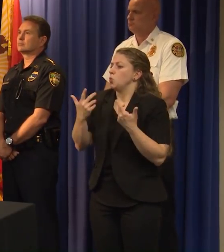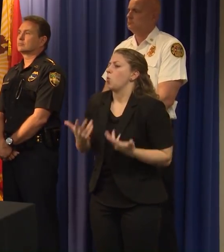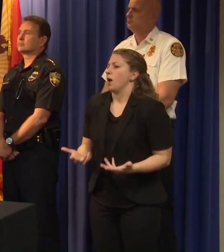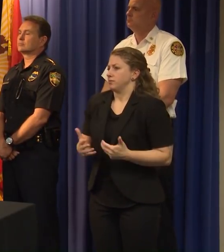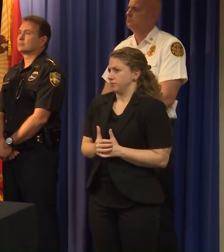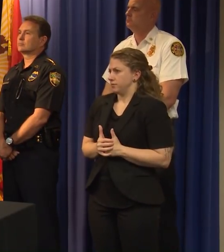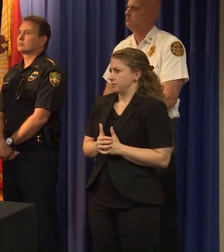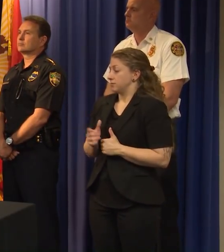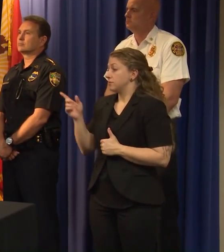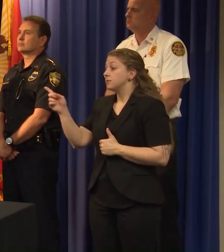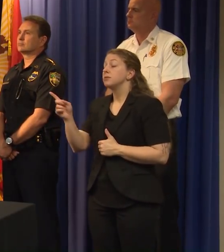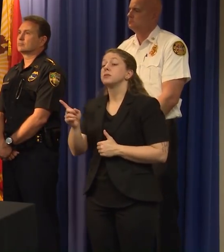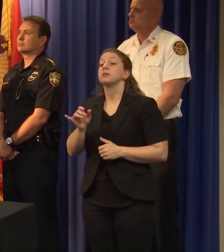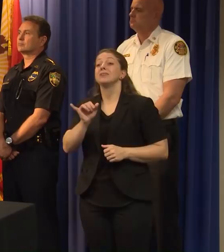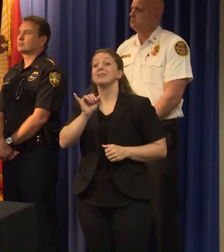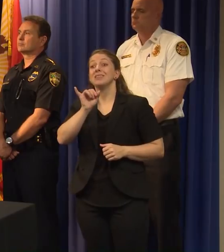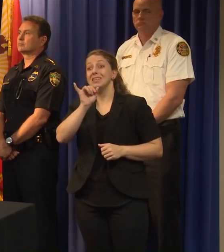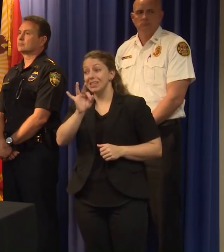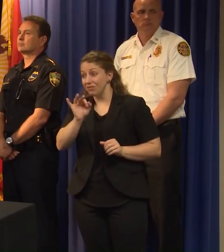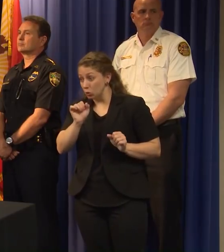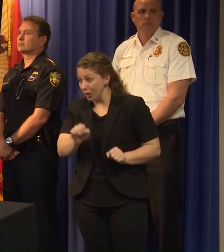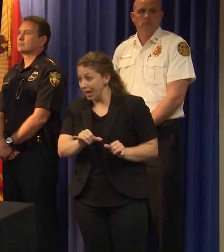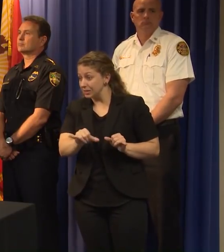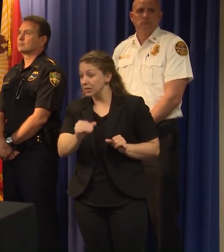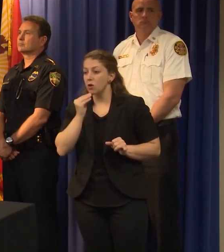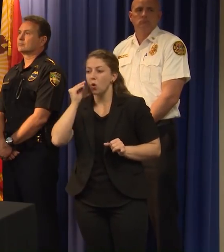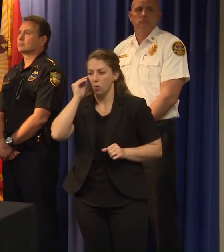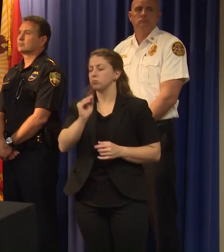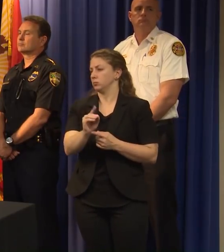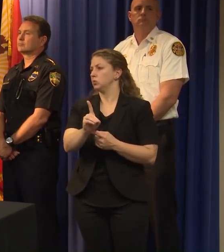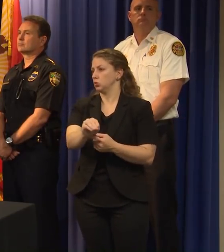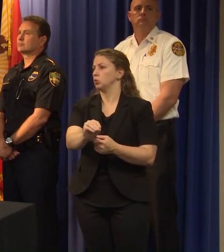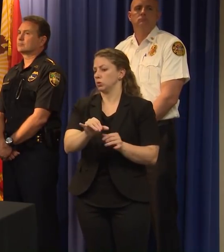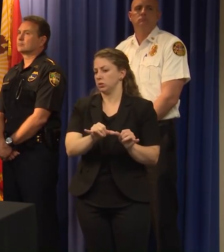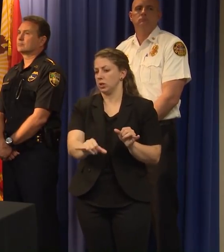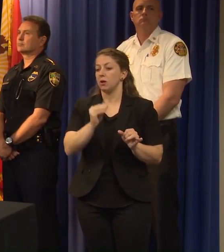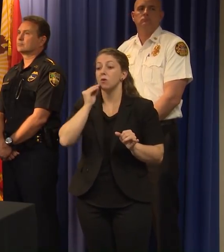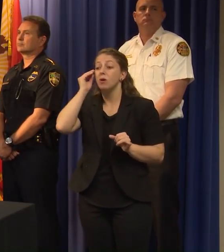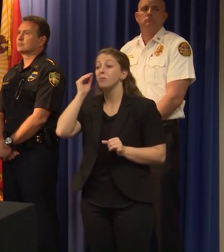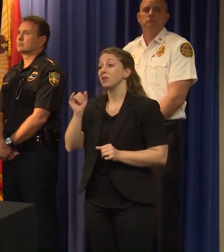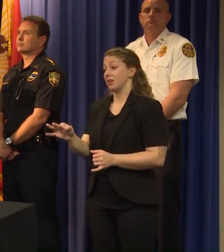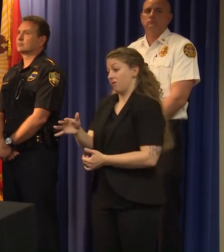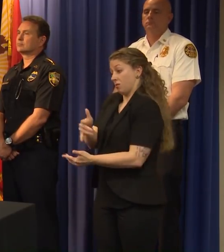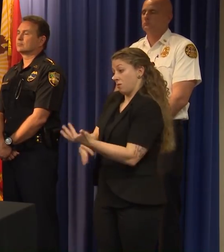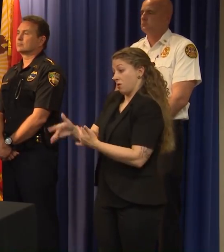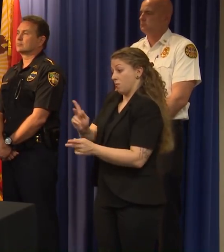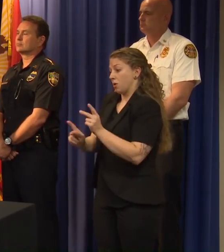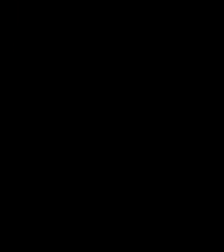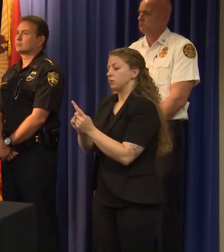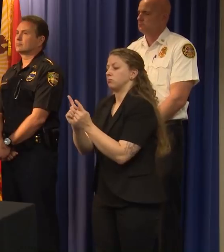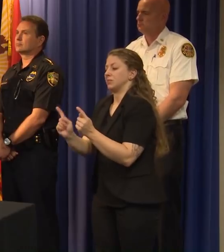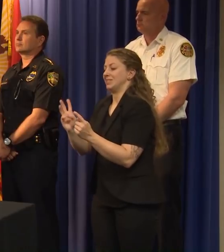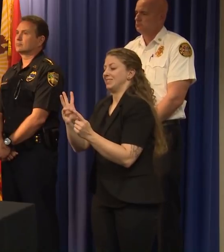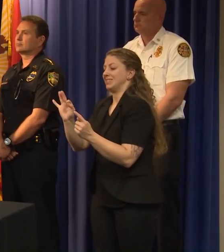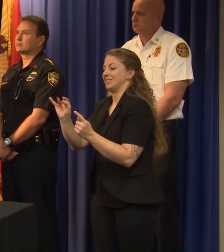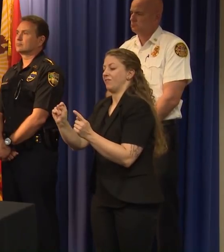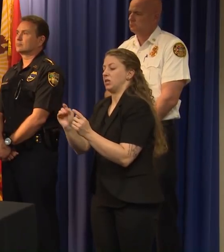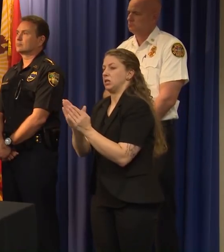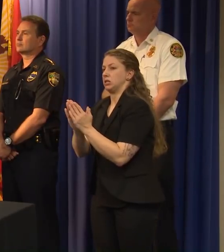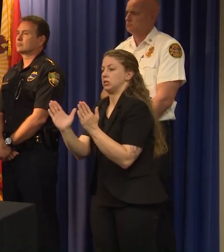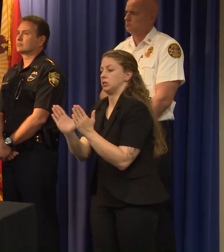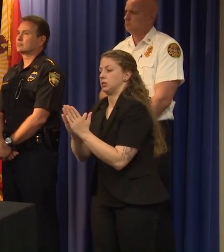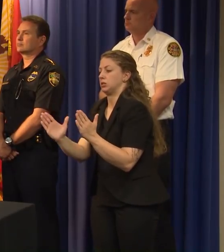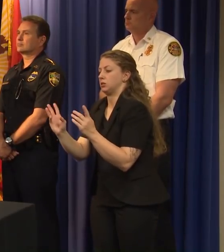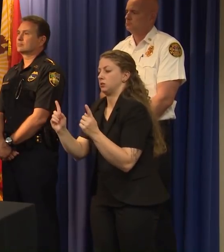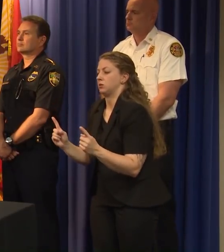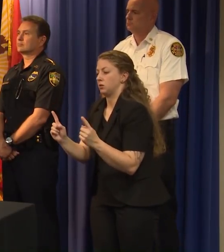to the extent that they can stay home and if they're in public social distance, six feet or more, um, wash their hands. Don't touch